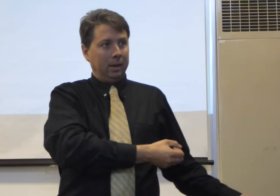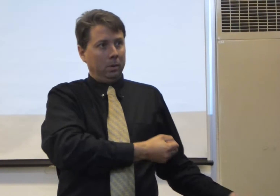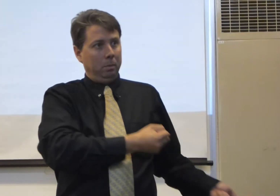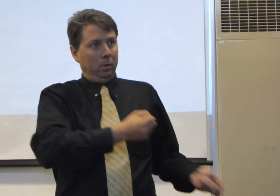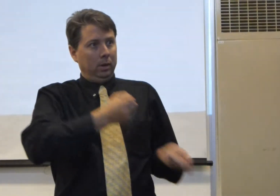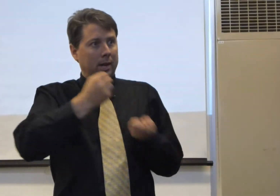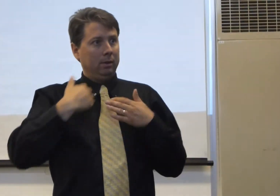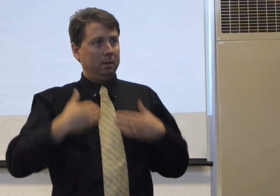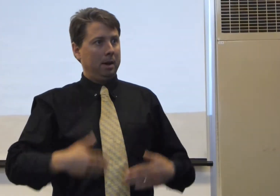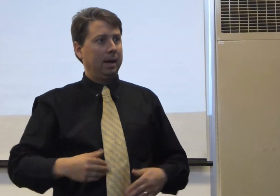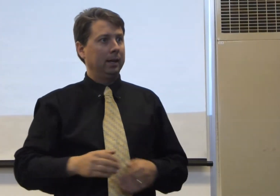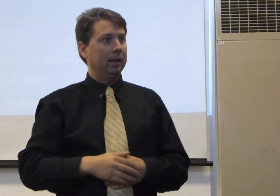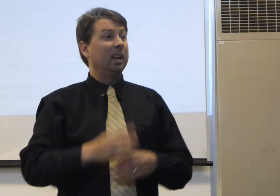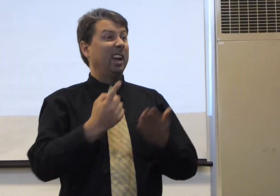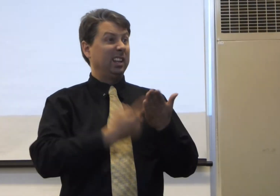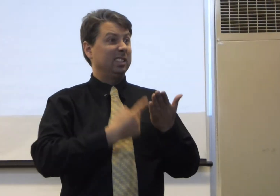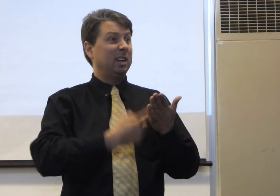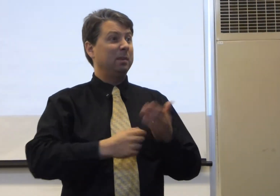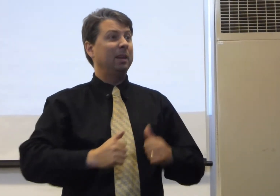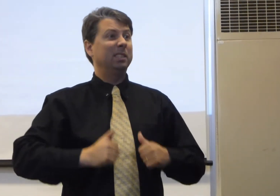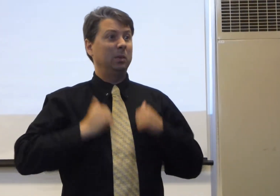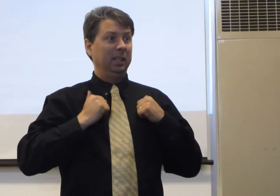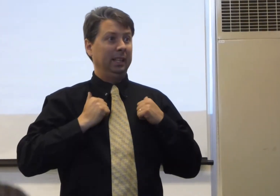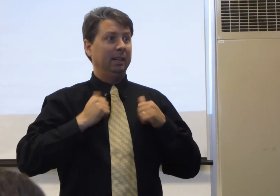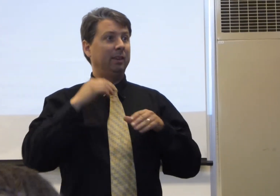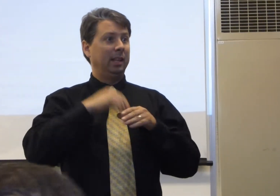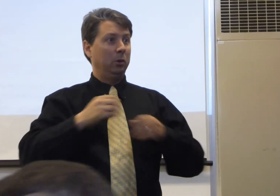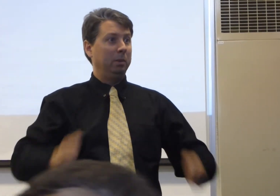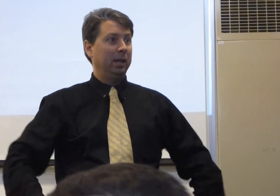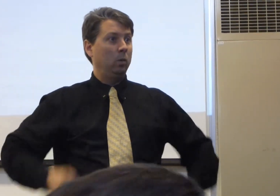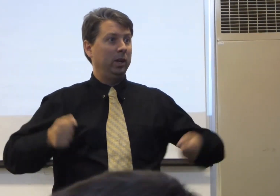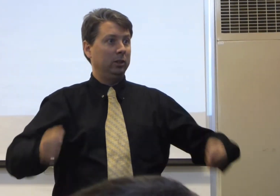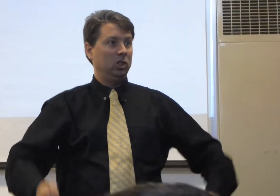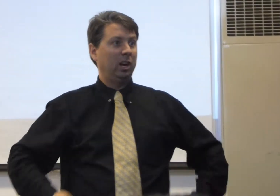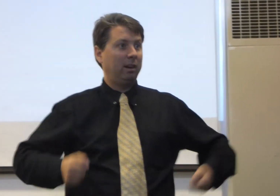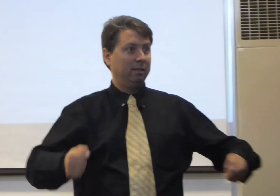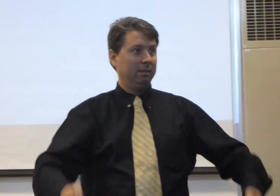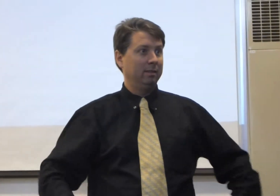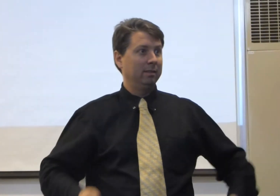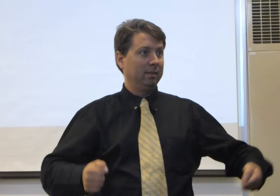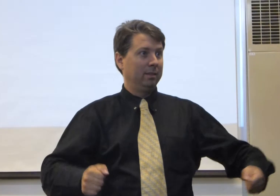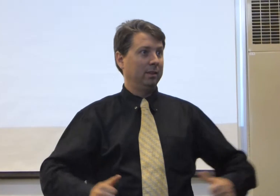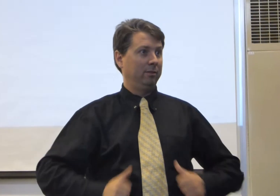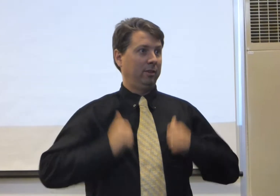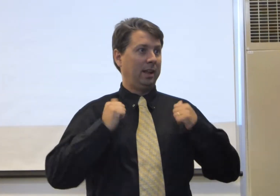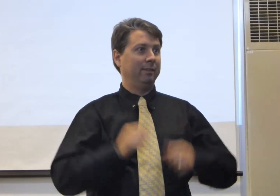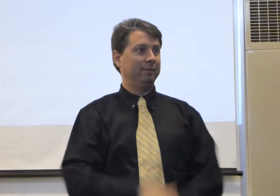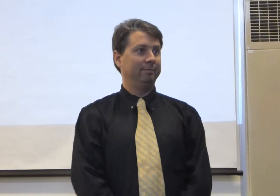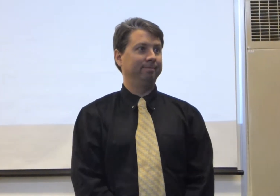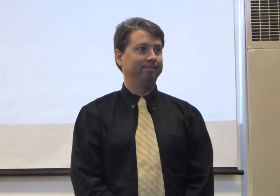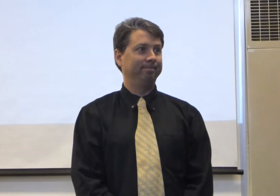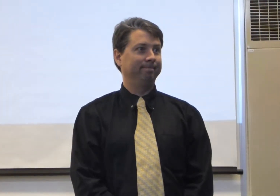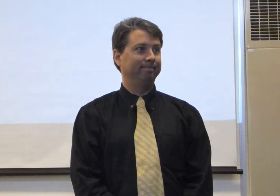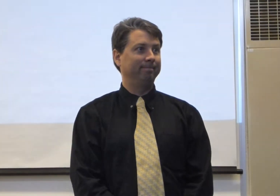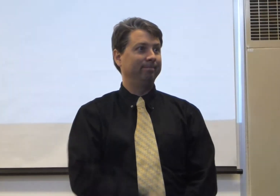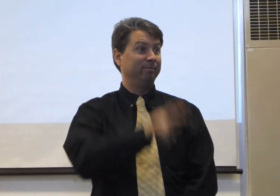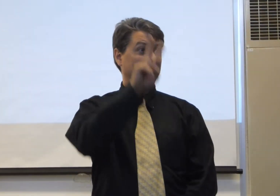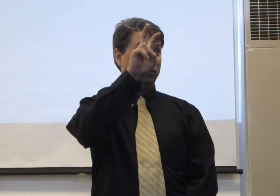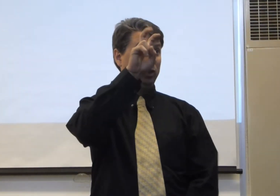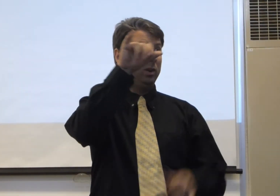they would pull out the body, and sometimes they would live, and they would be in a wheelchair, and was like 200